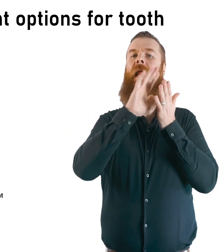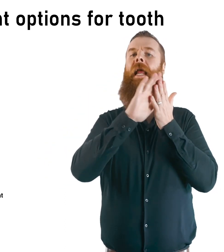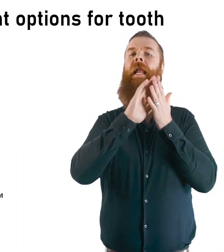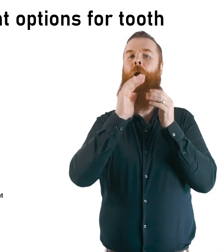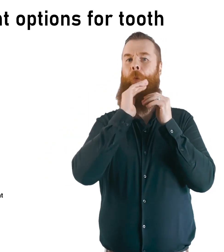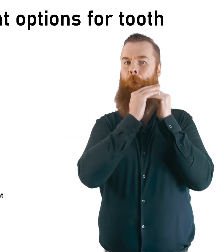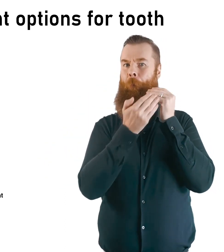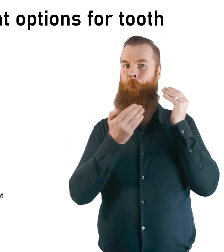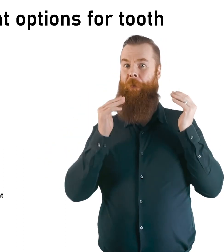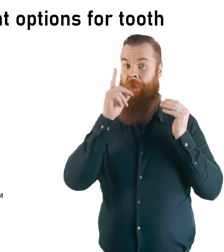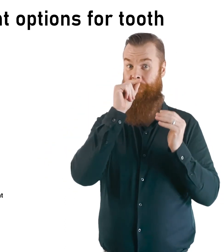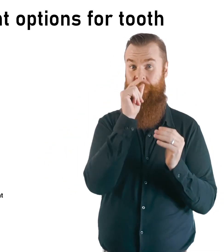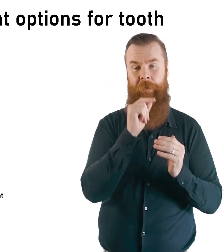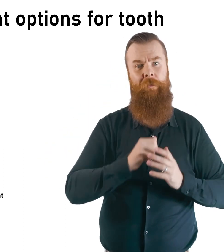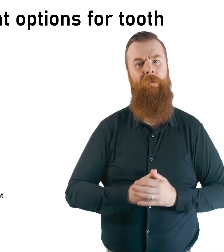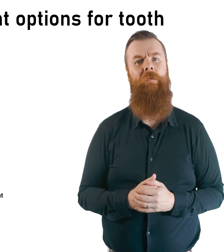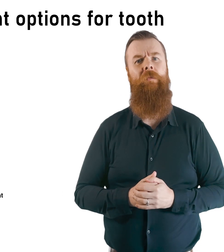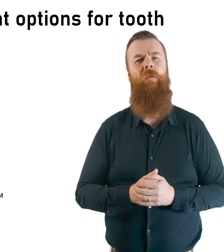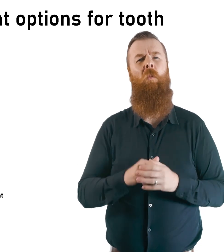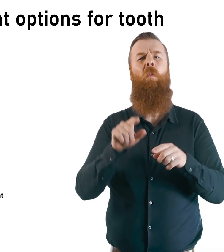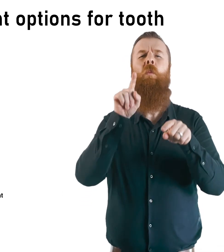Most tooth decay can be fixed with a filling.